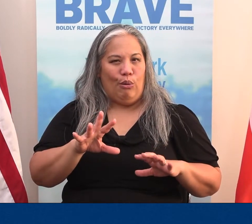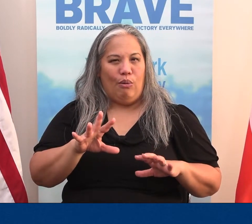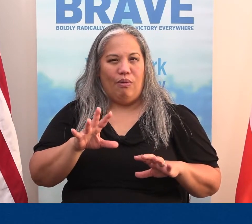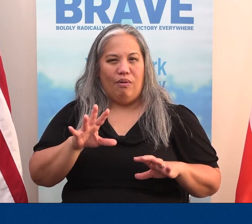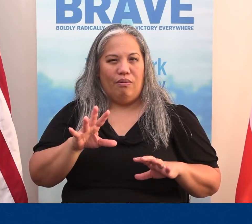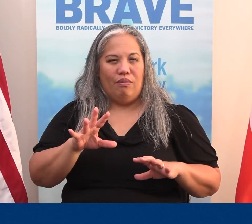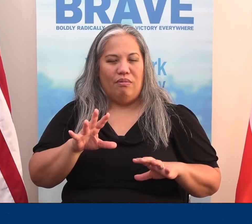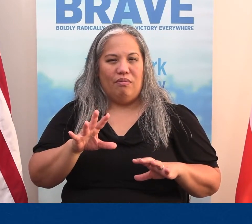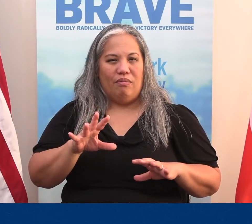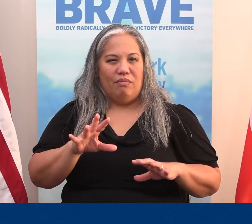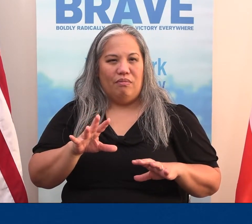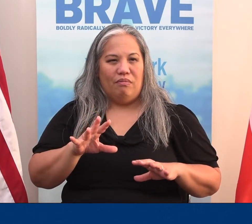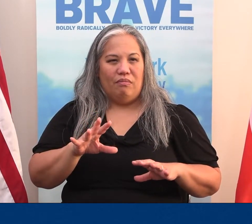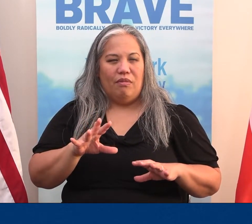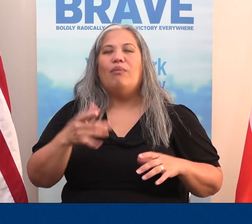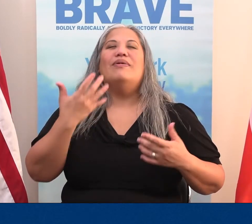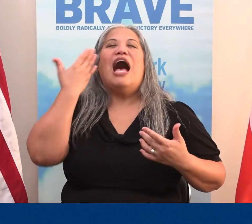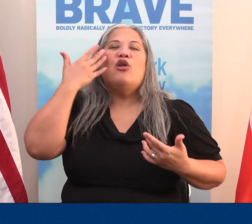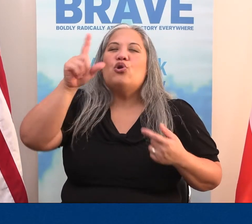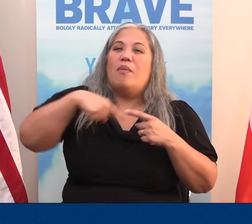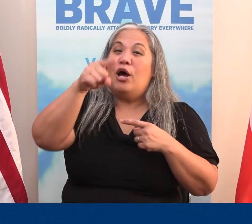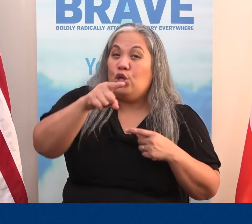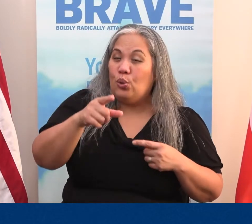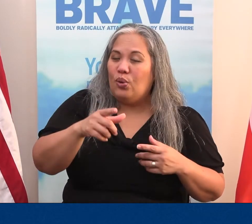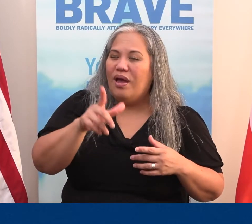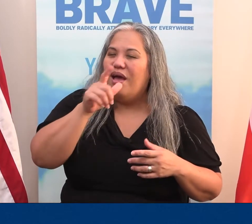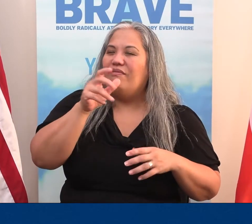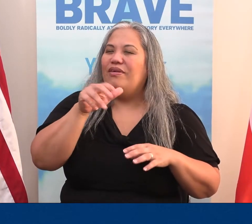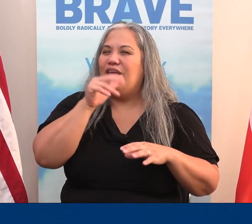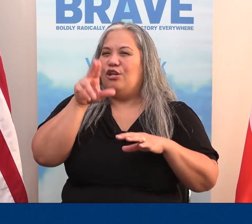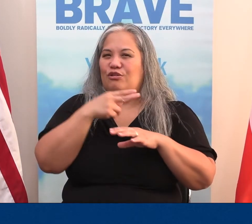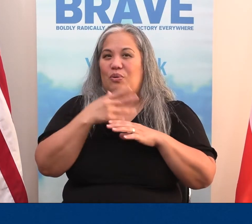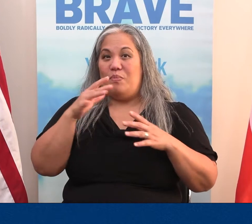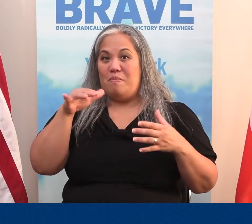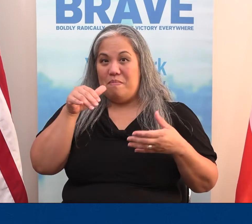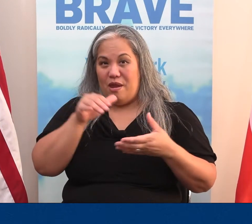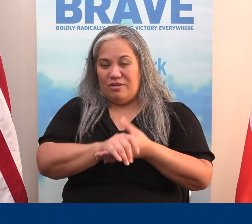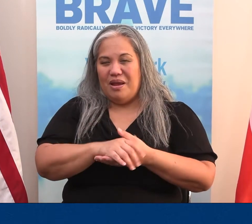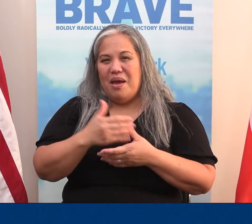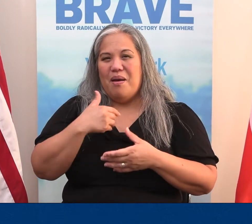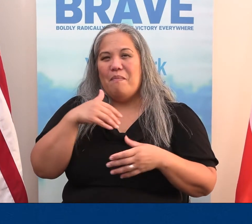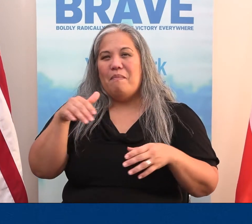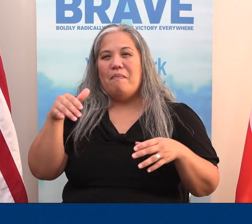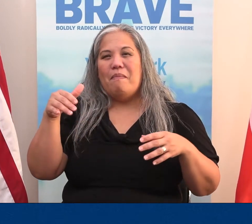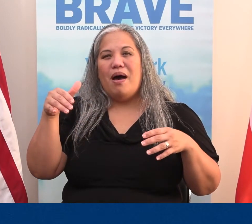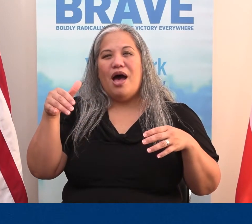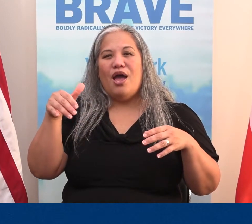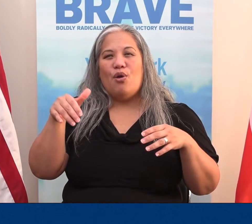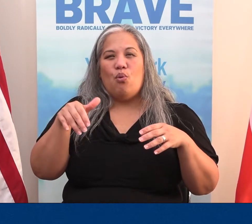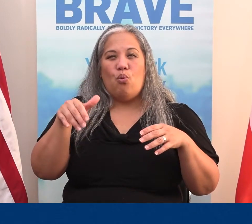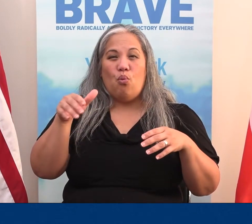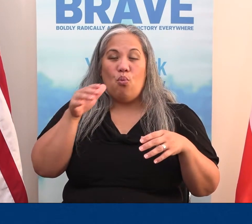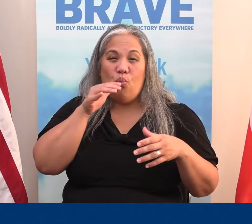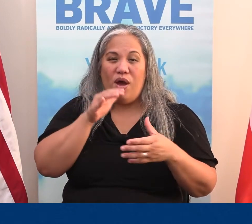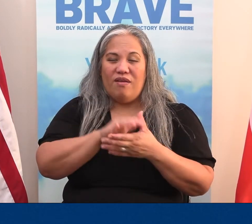you know, for me, it's kind of, I have an unusual marriage. My wife is a total mourning person.